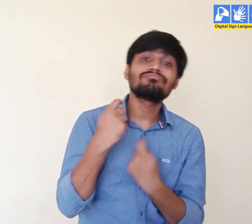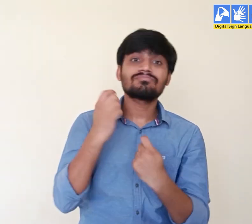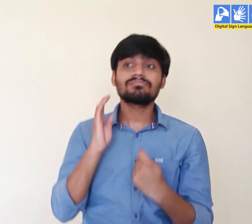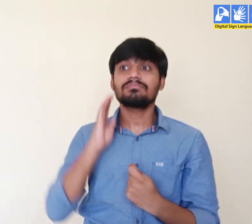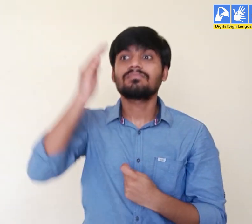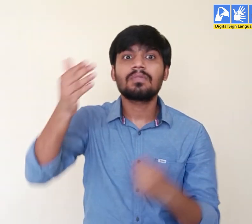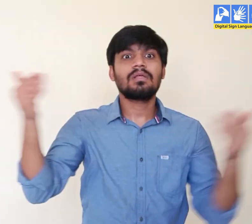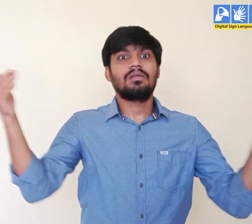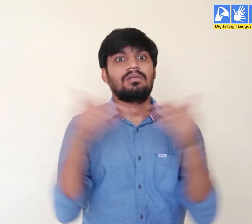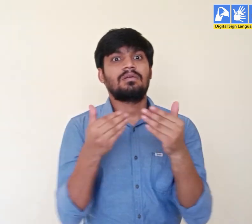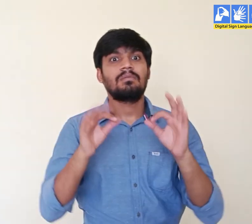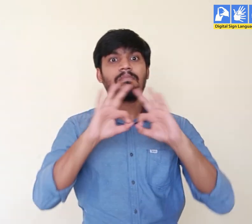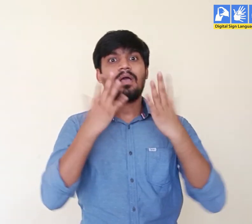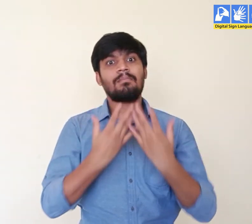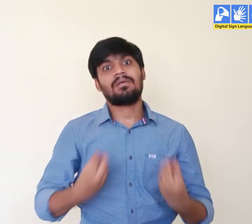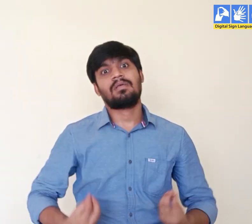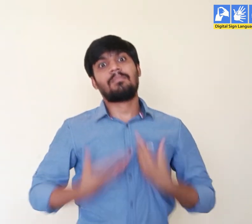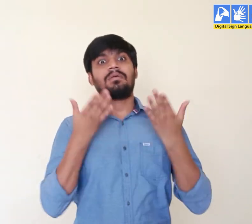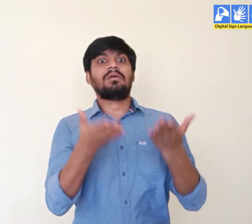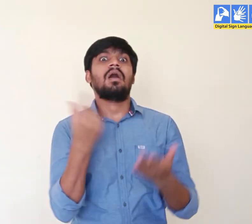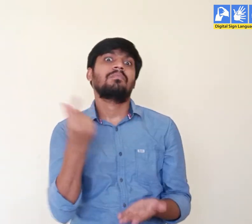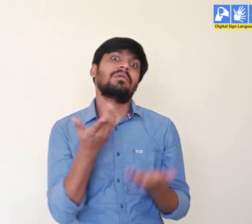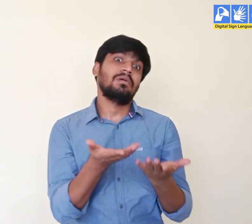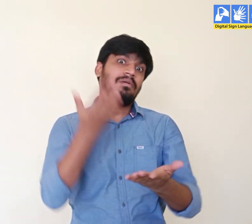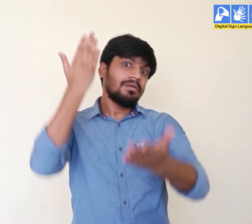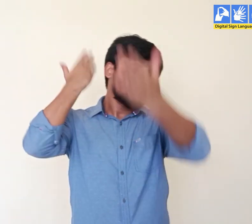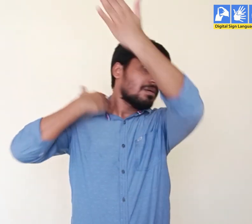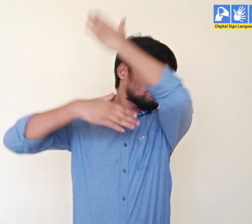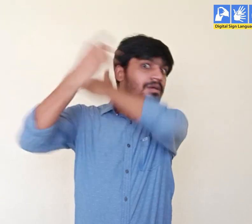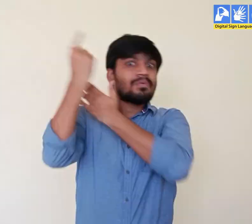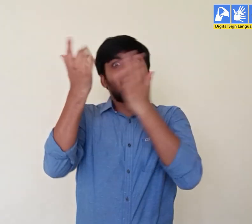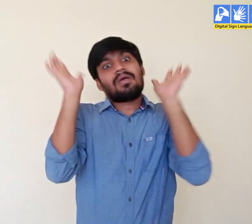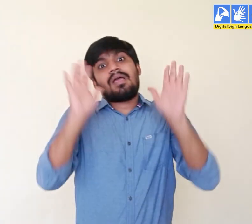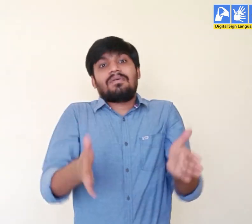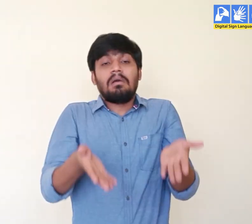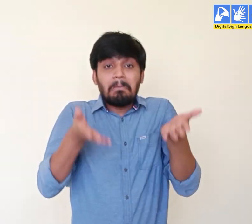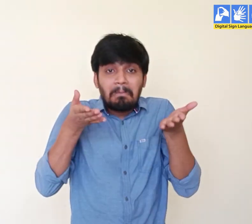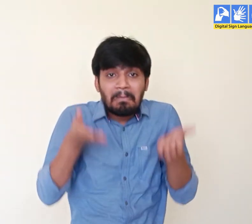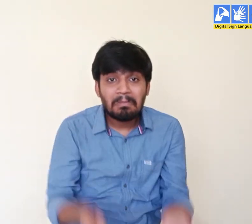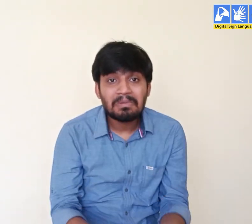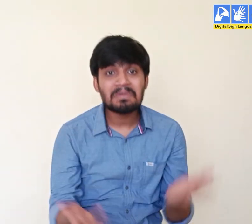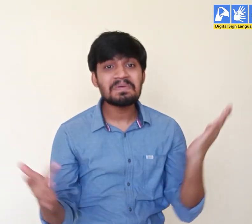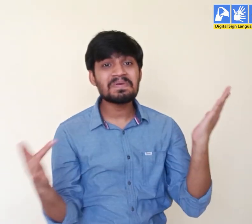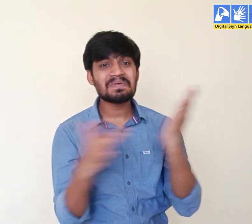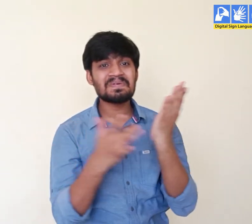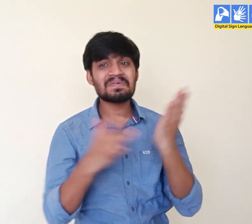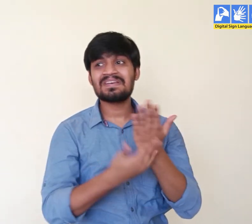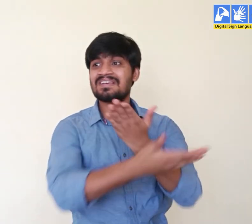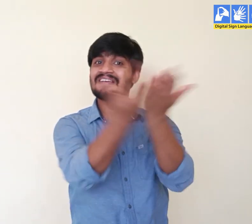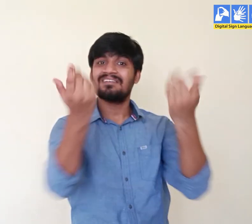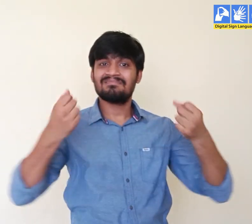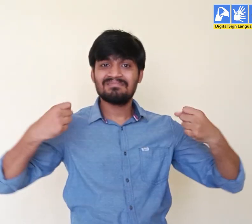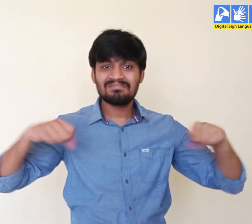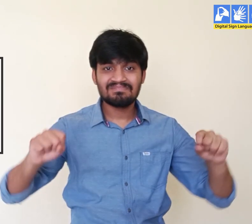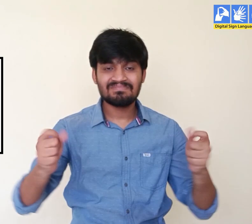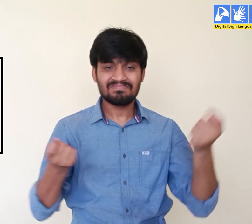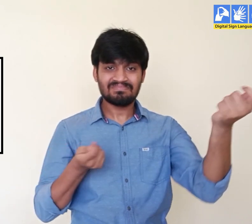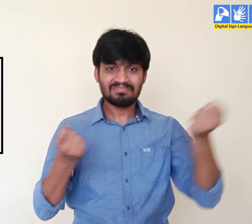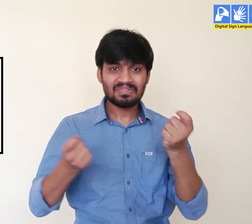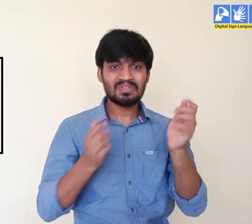But the travel time was worth it as families were happy to meet together. These carts were quite useful in those days. Now we have new